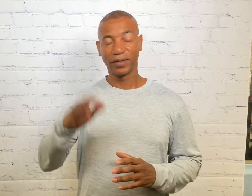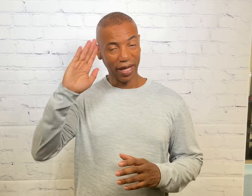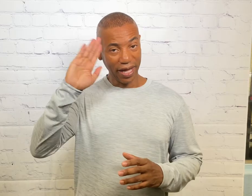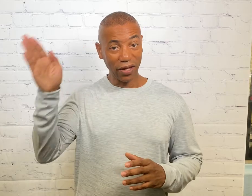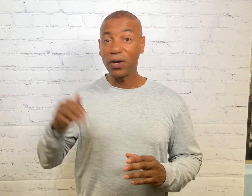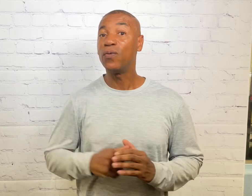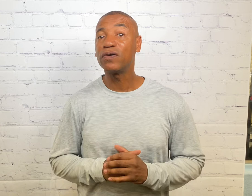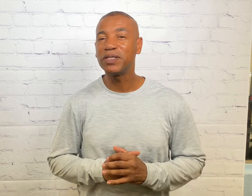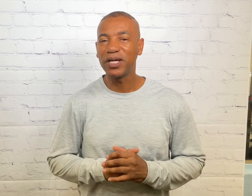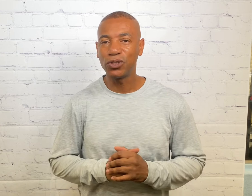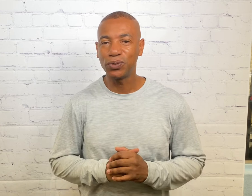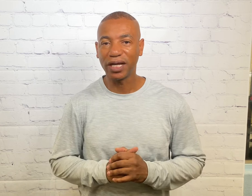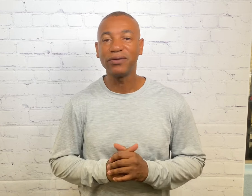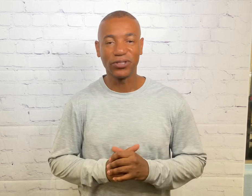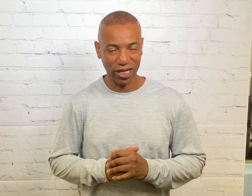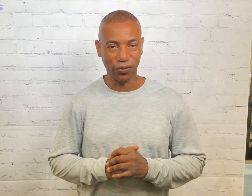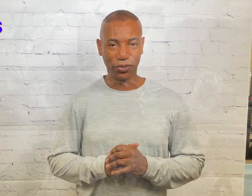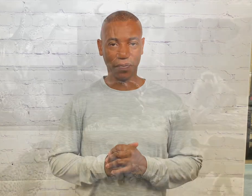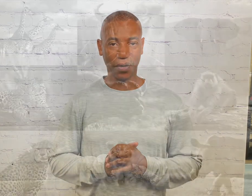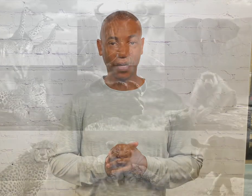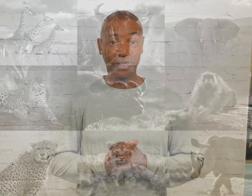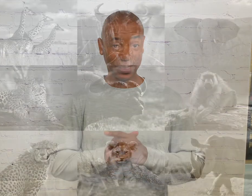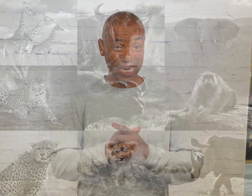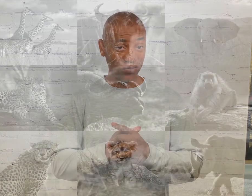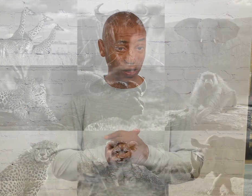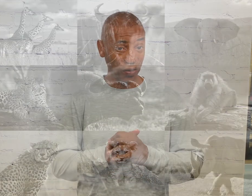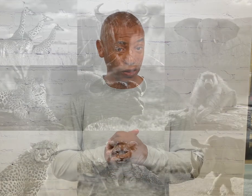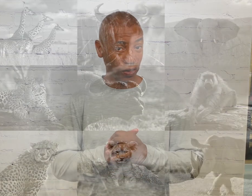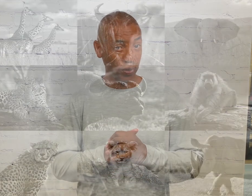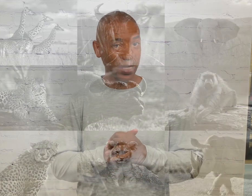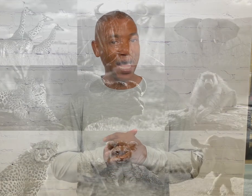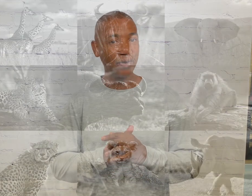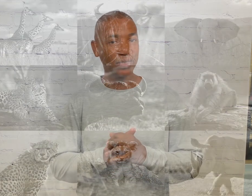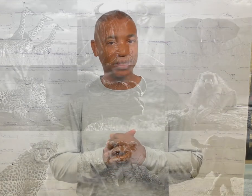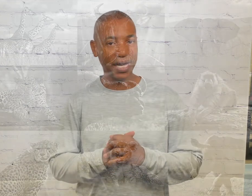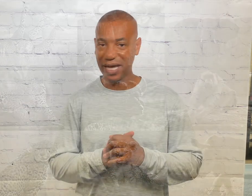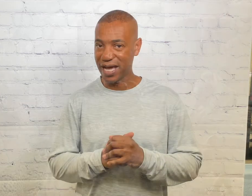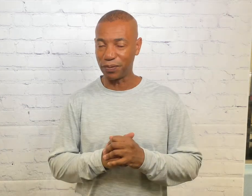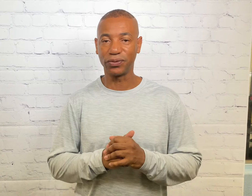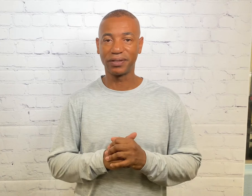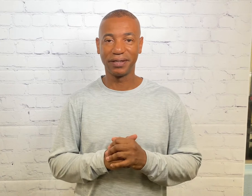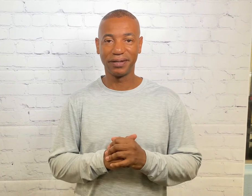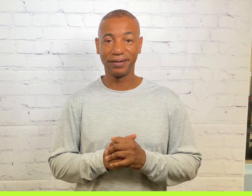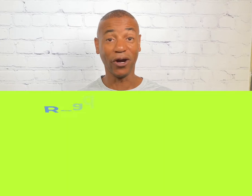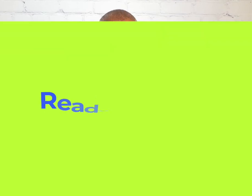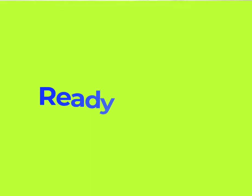Hello and welcome to my youtube channel signing with Omar. Today's video is going to be on how to sign animals. Are you ready?